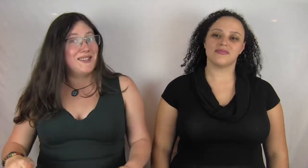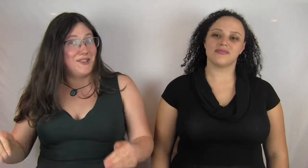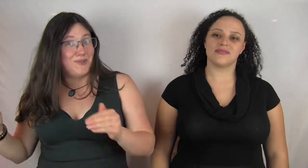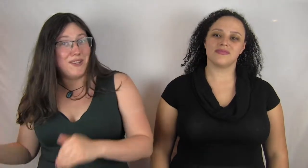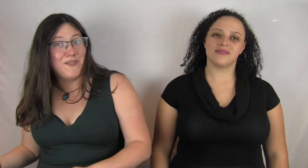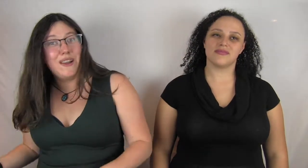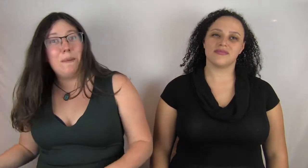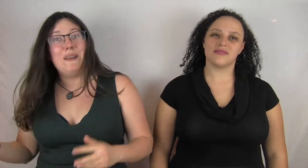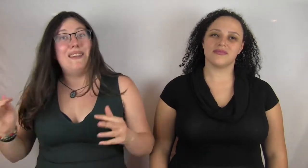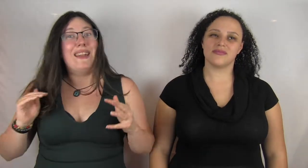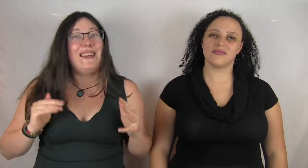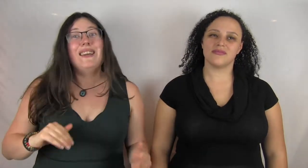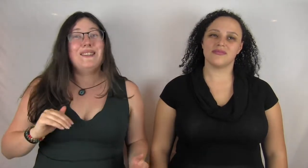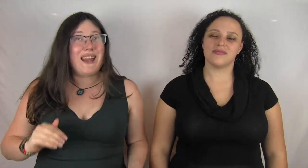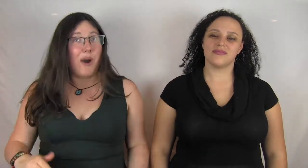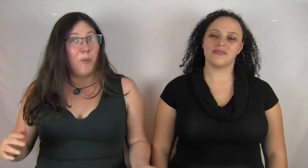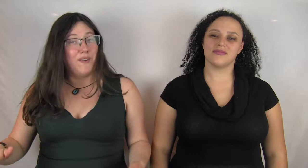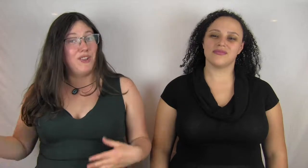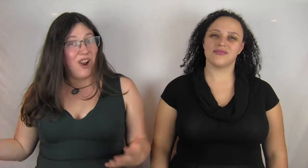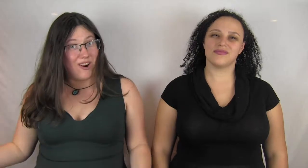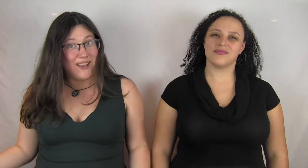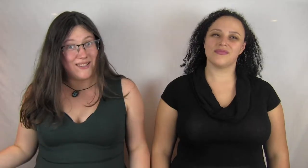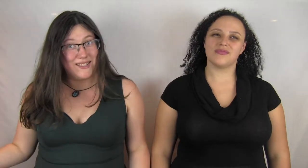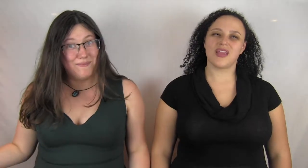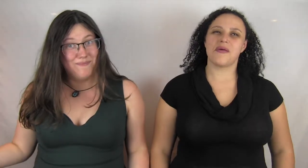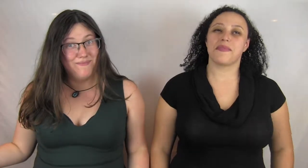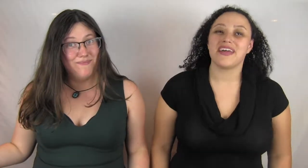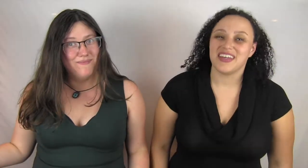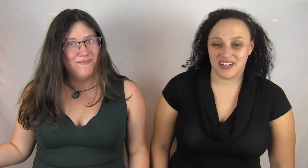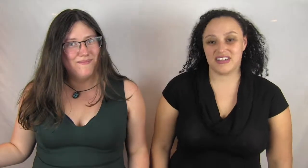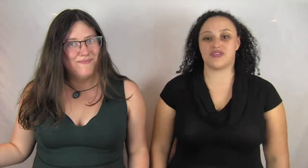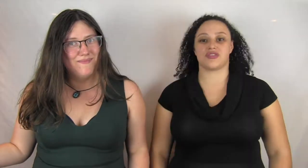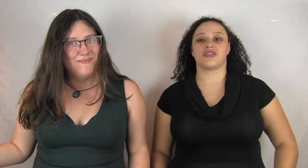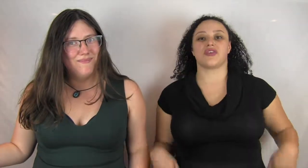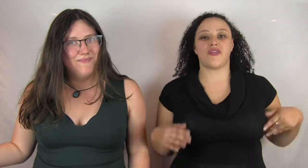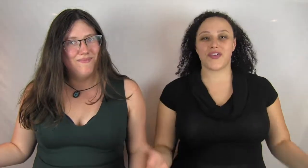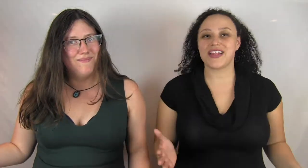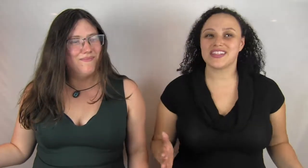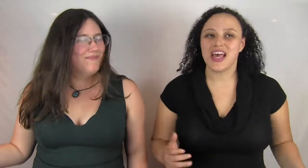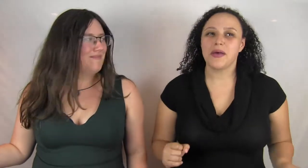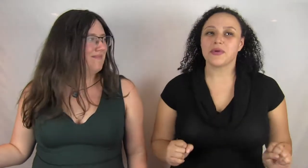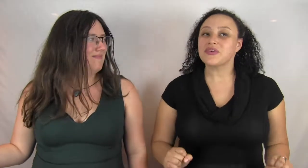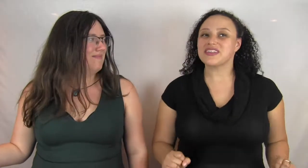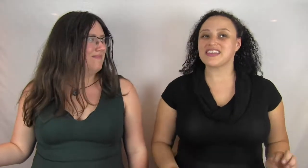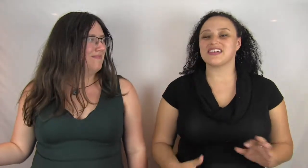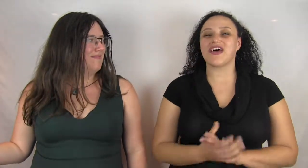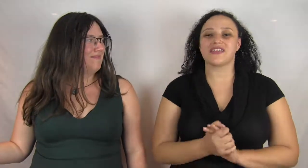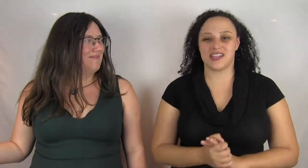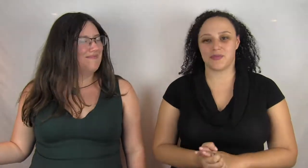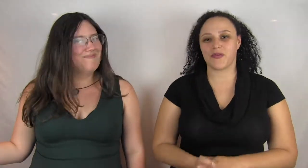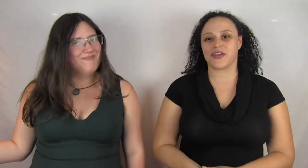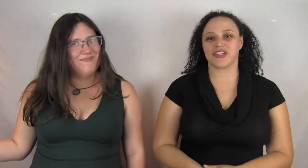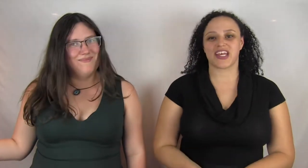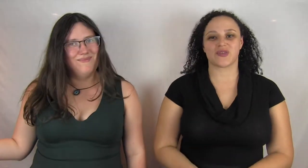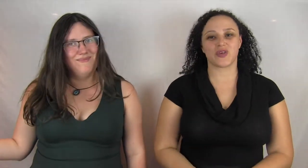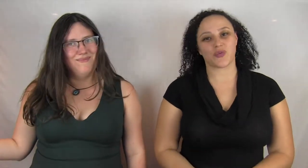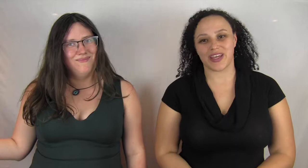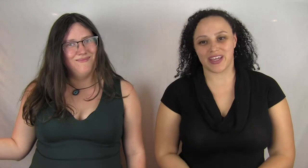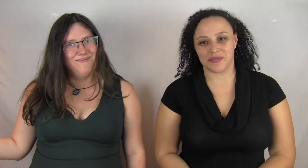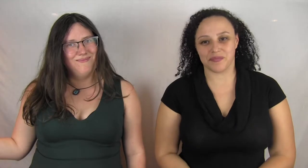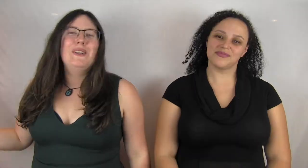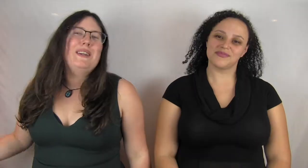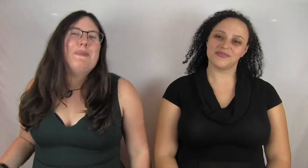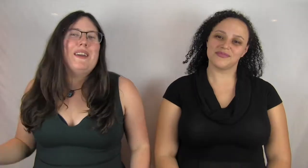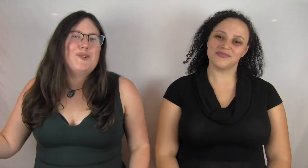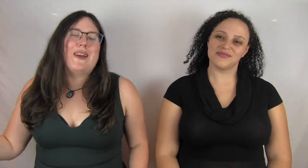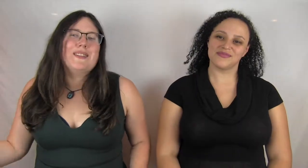accessed his trust fund, meaning that he is now one of the targets. But in an interesting turn of events, Bruce does acknowledge his privilege as a rich